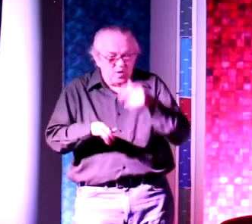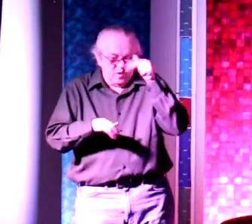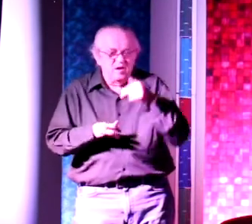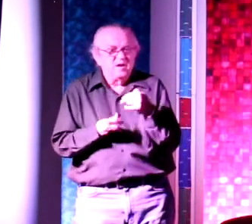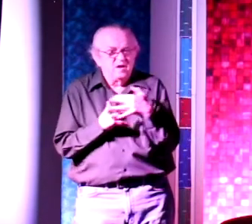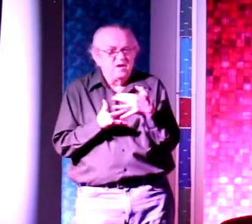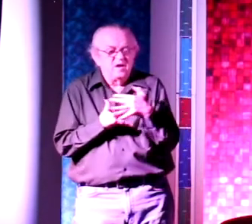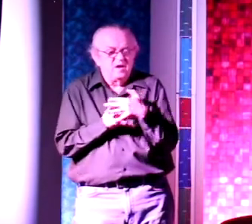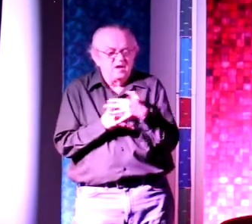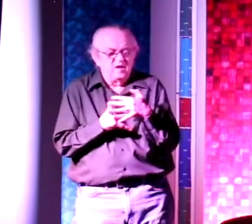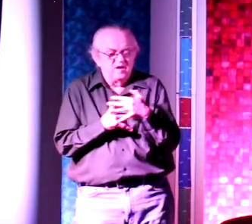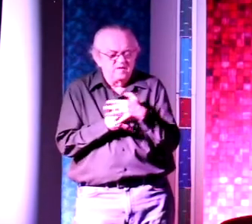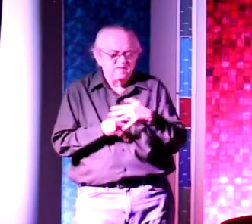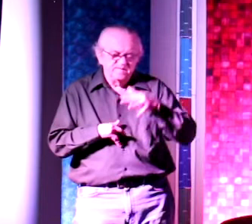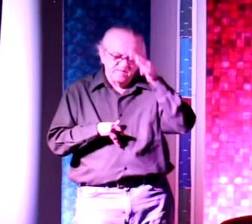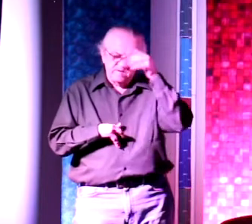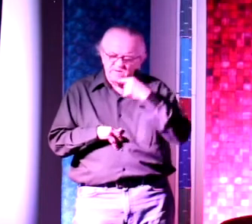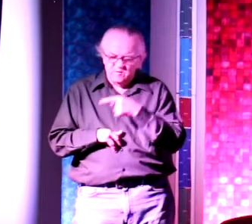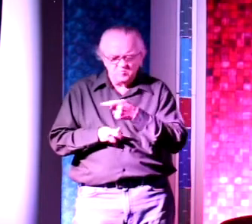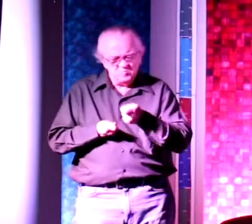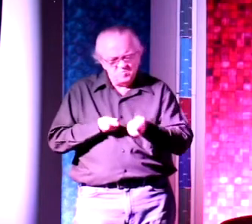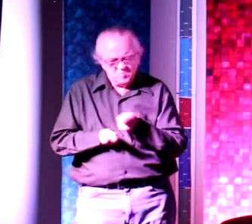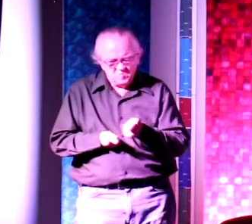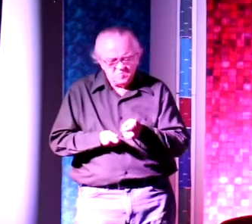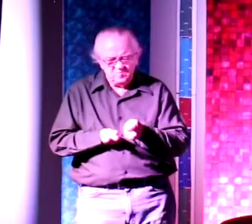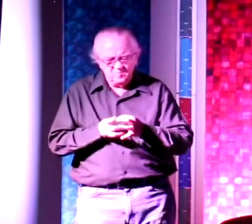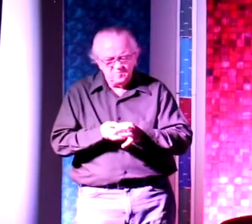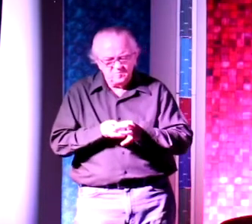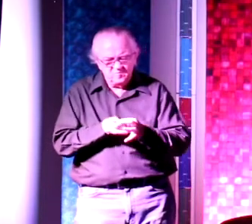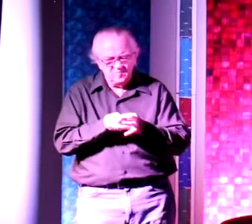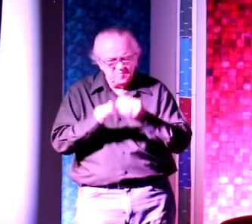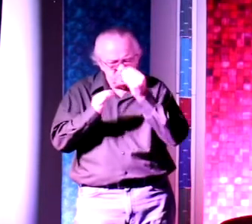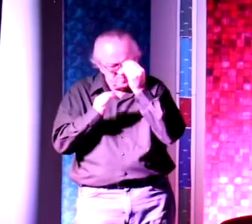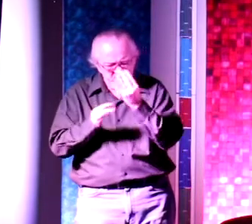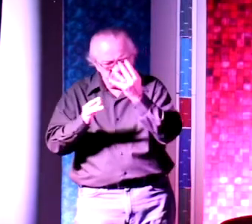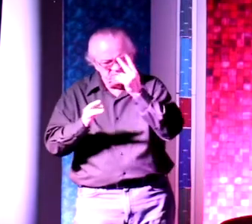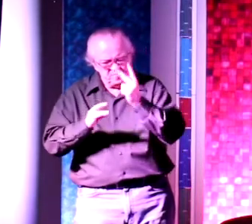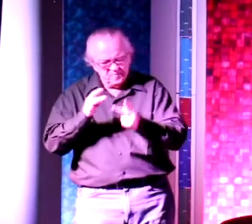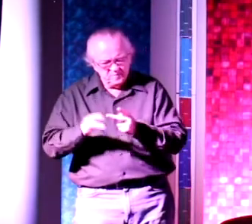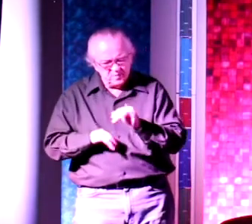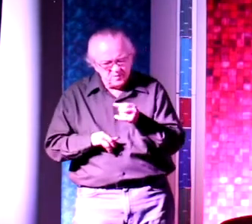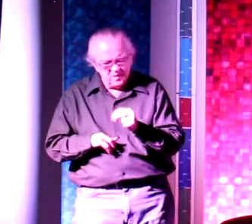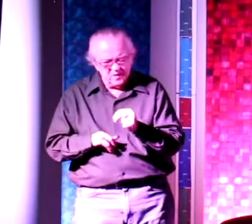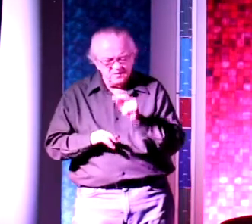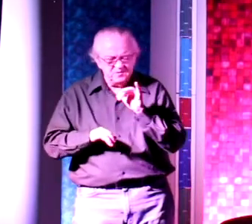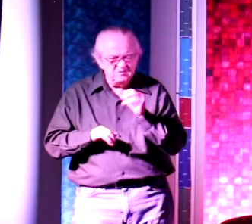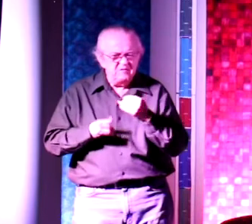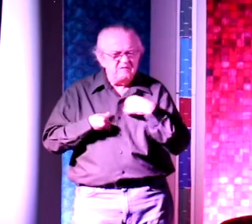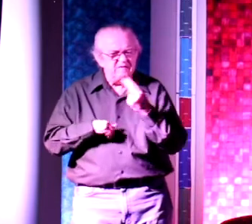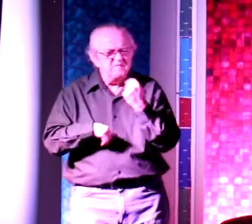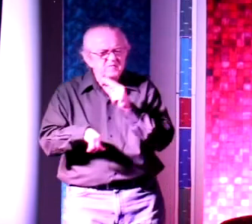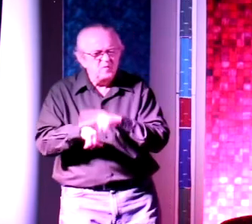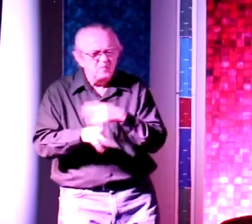had said, tame that horse any way you want to, John. And John had all the things you normally use.